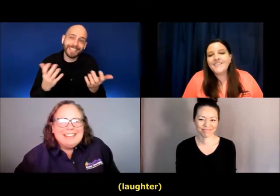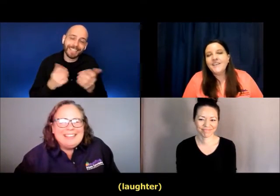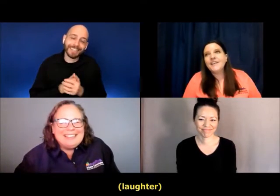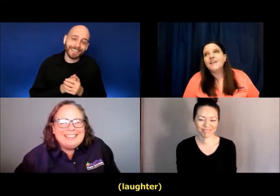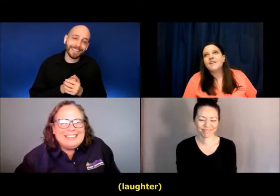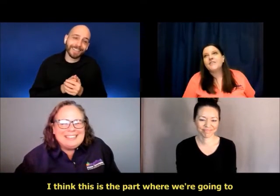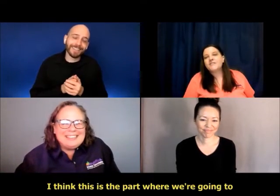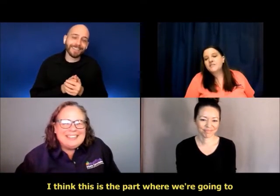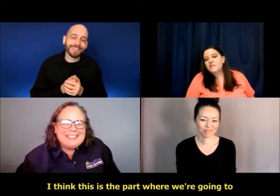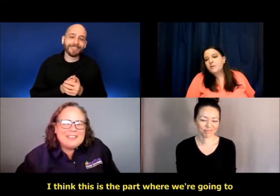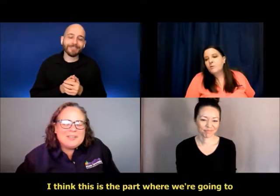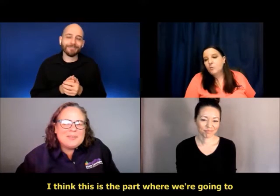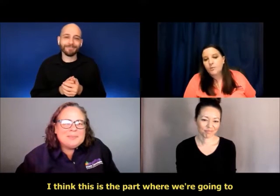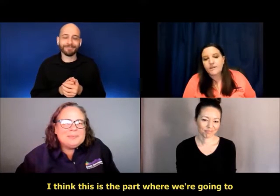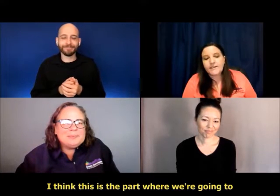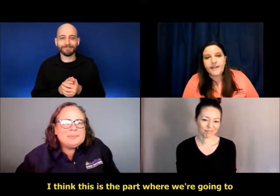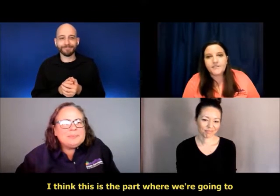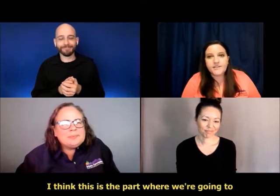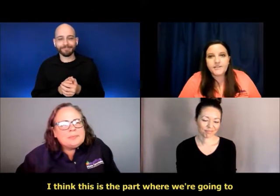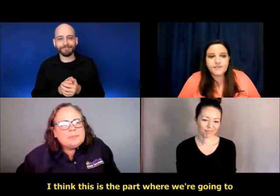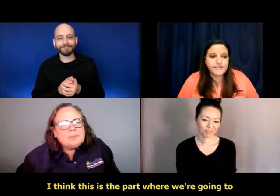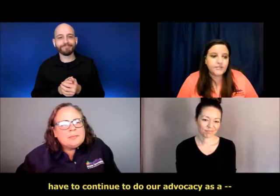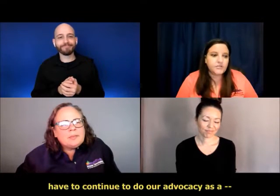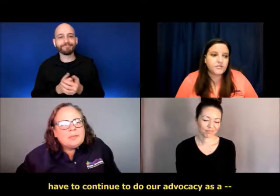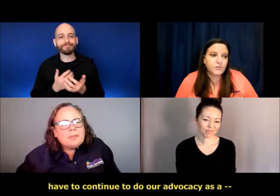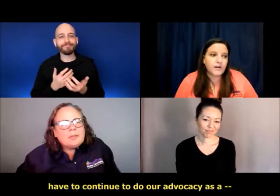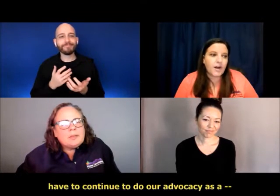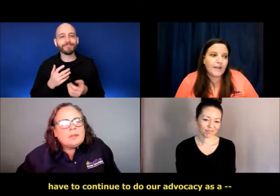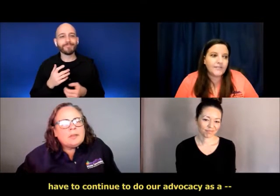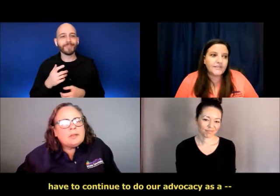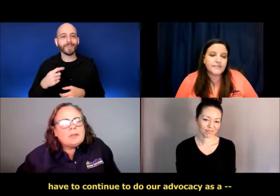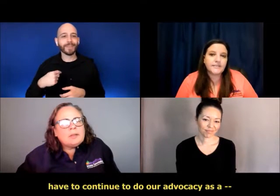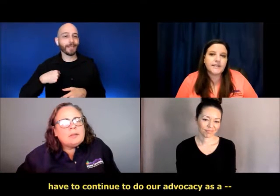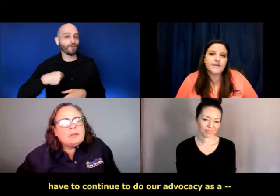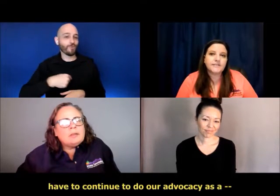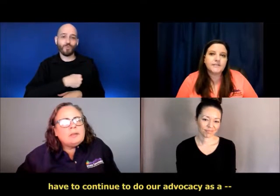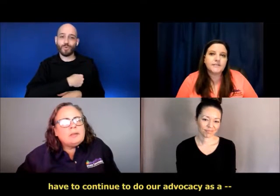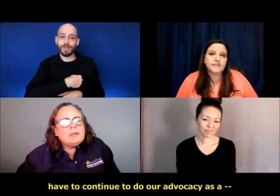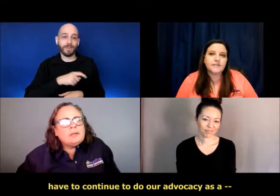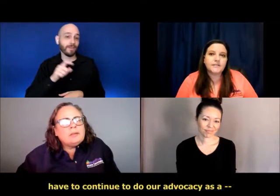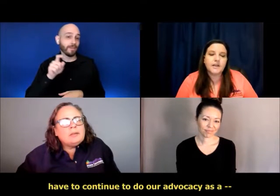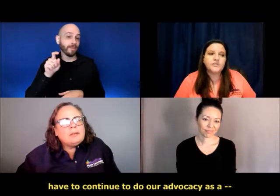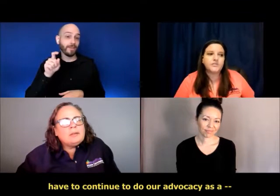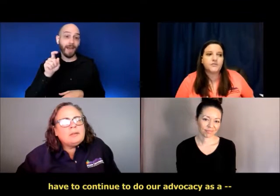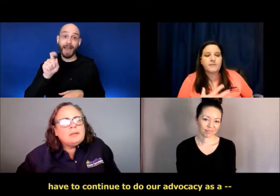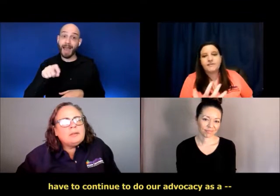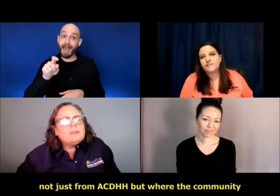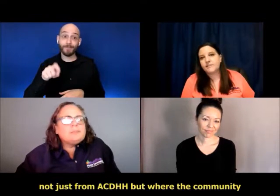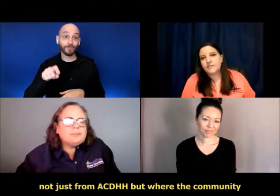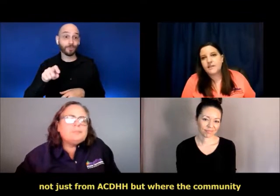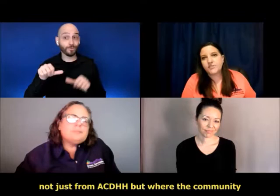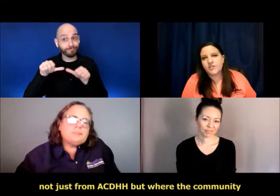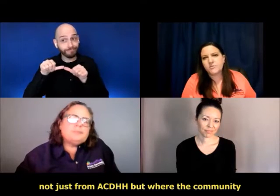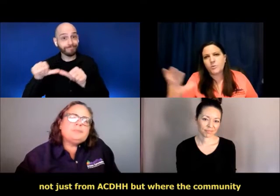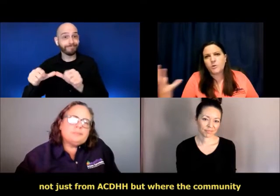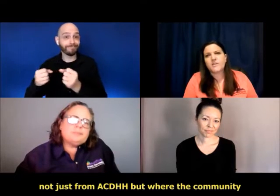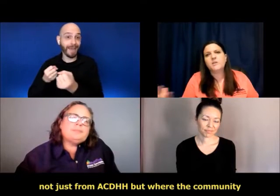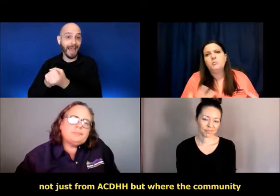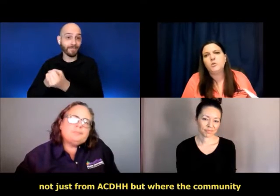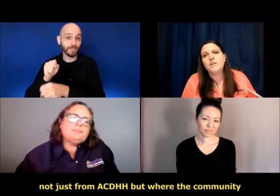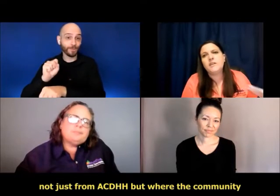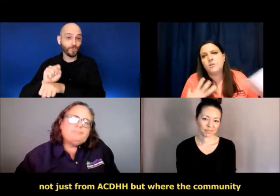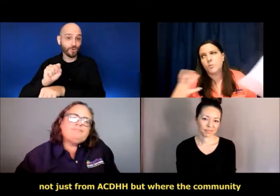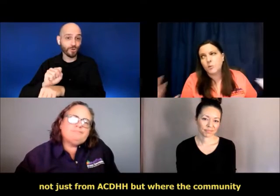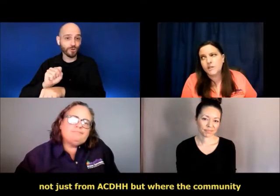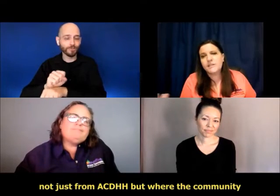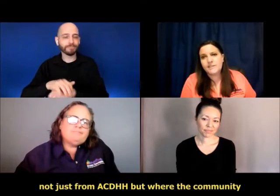I think this is the part where we're going to have to continue to do our advocacy as a, not just from ACDHH, but where